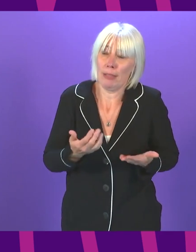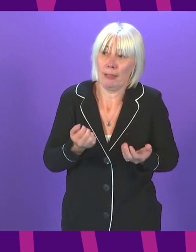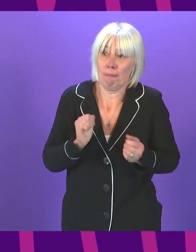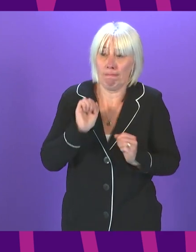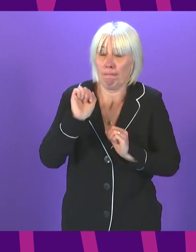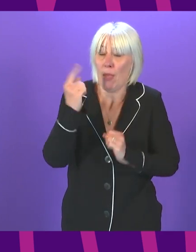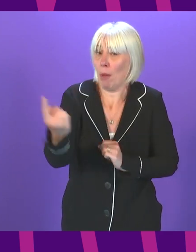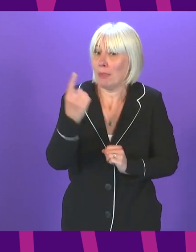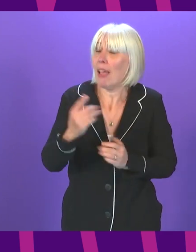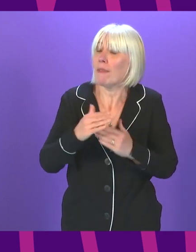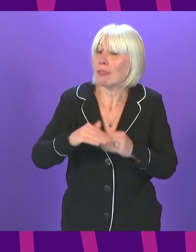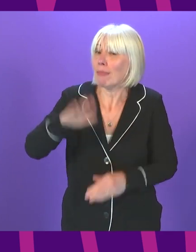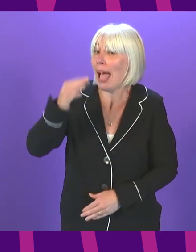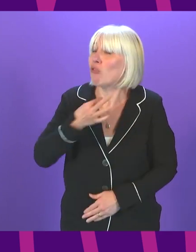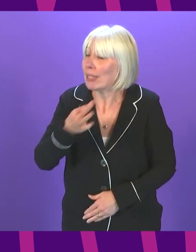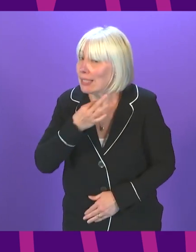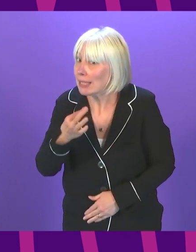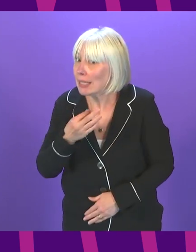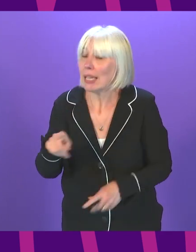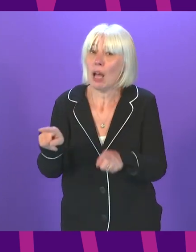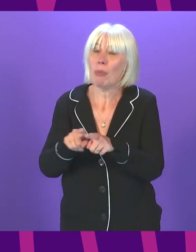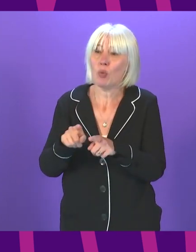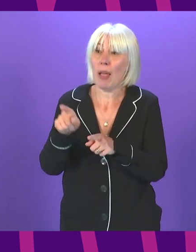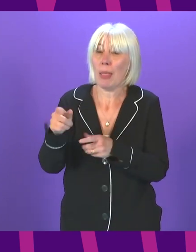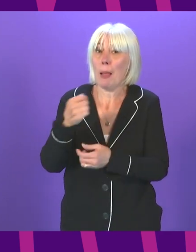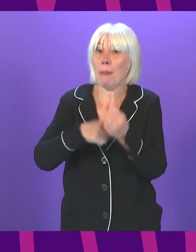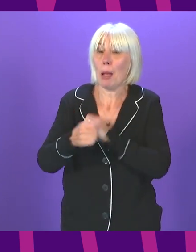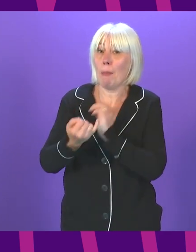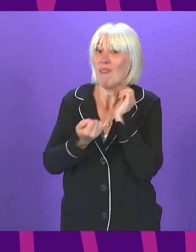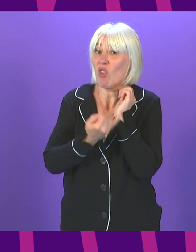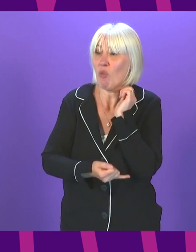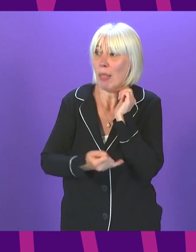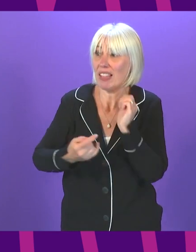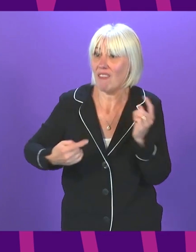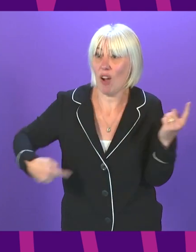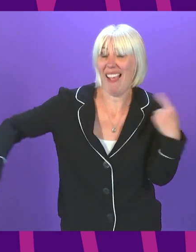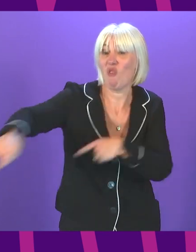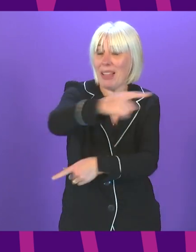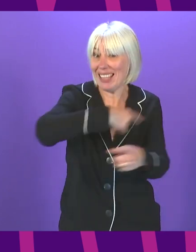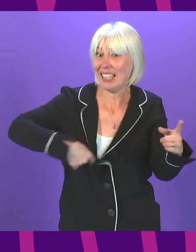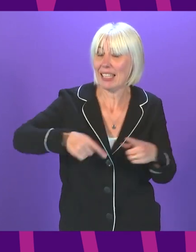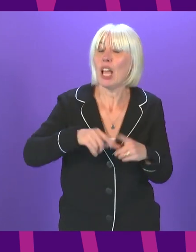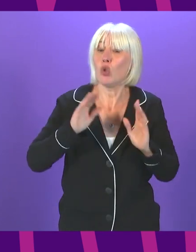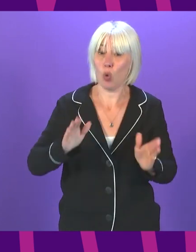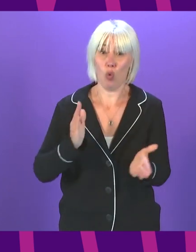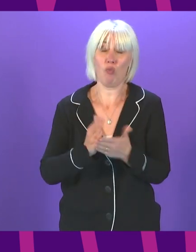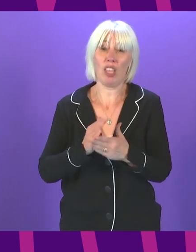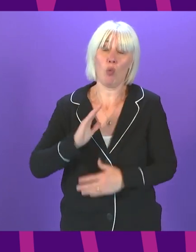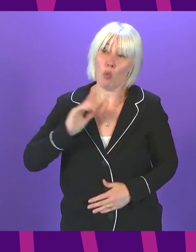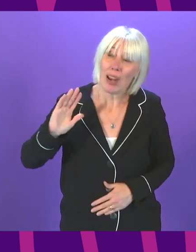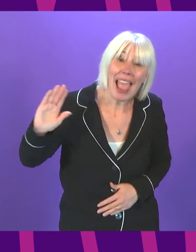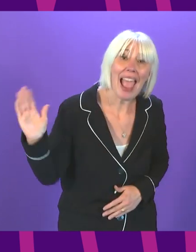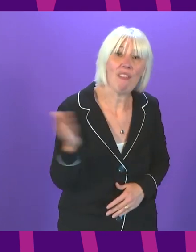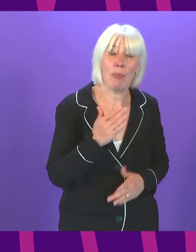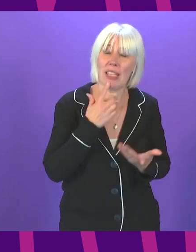a greater risk to themselves and also is creating a vulnerability for the population as a whole. We want everybody who